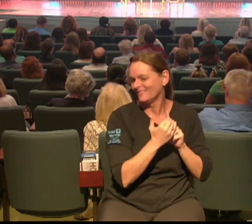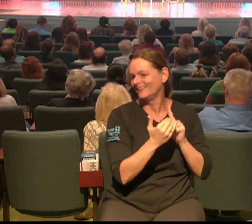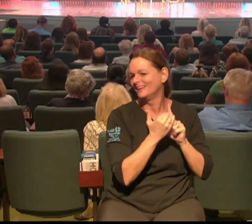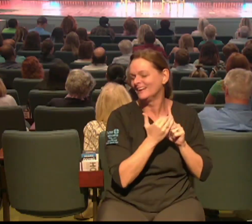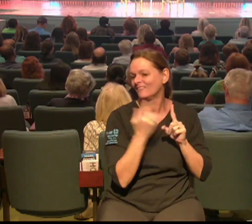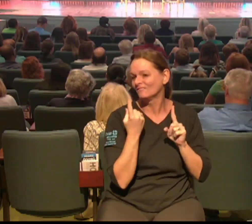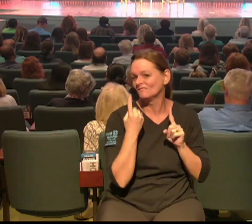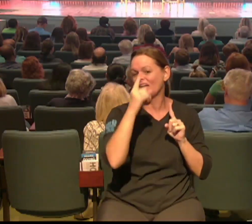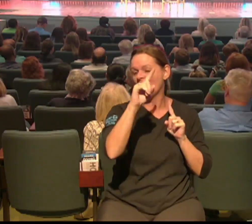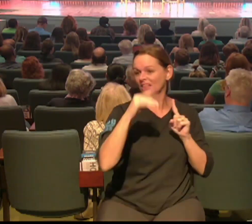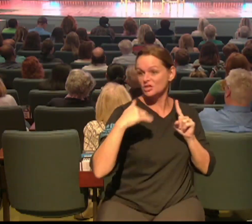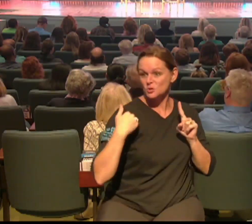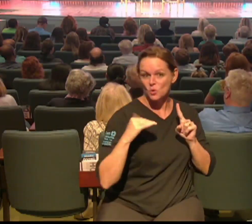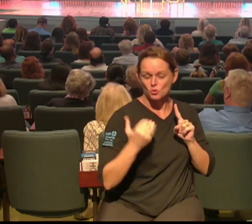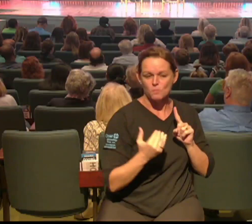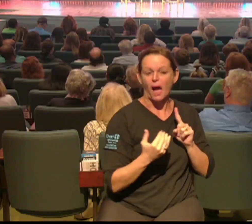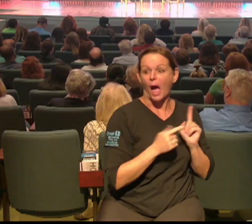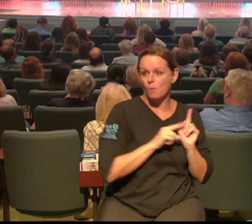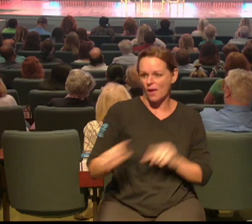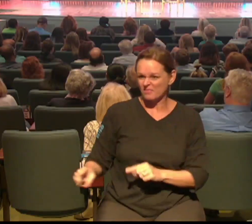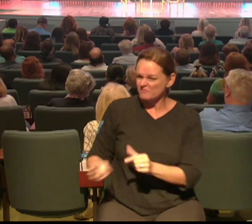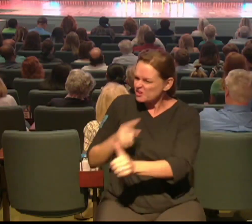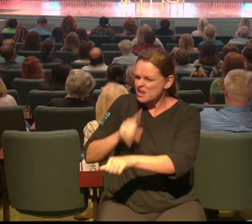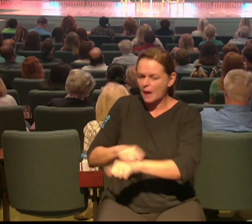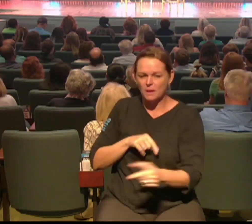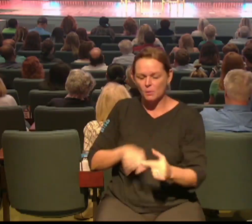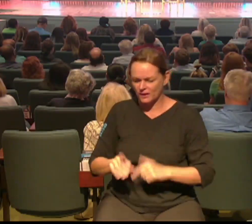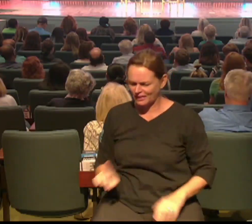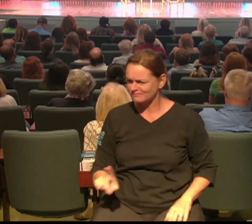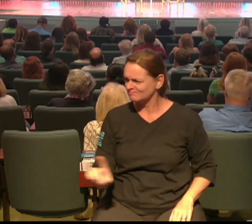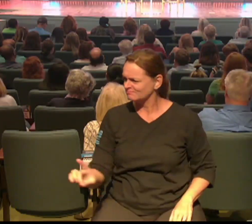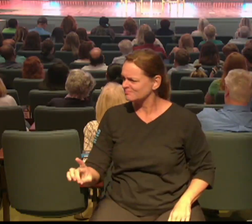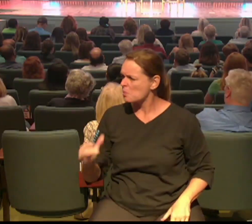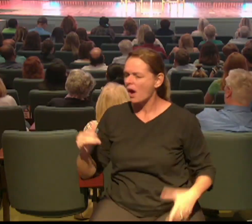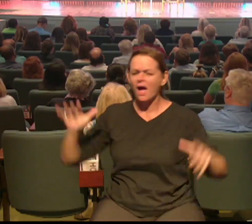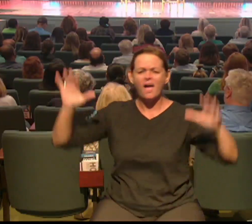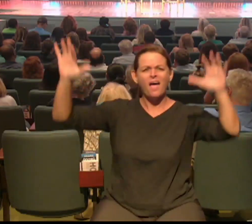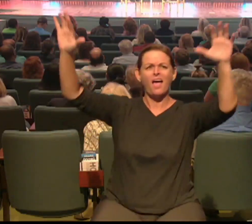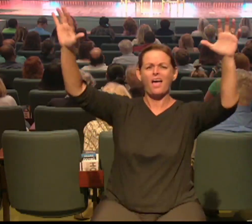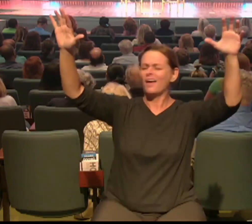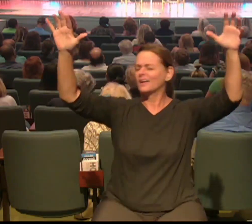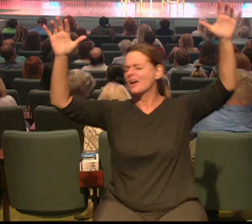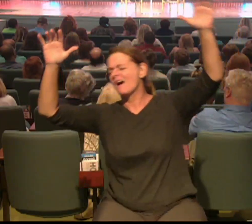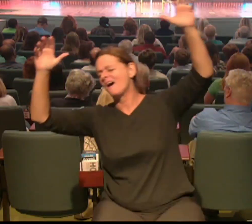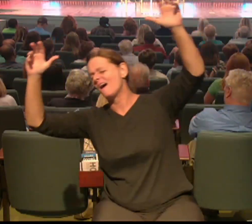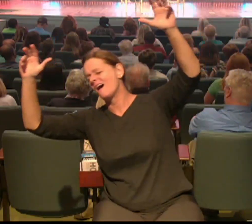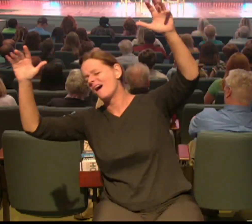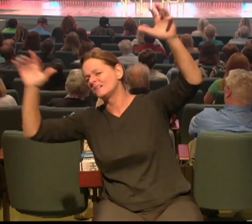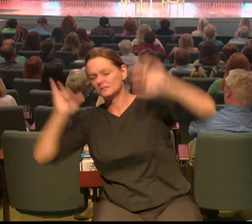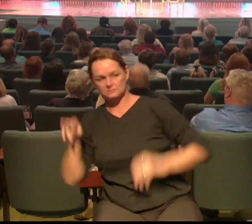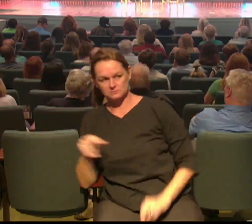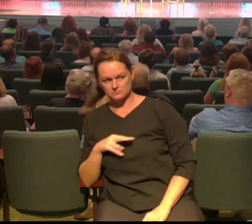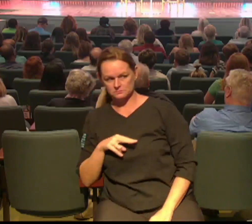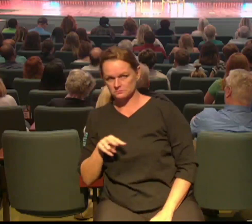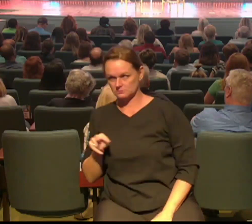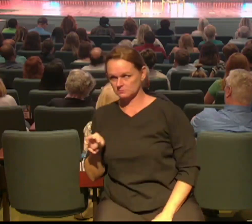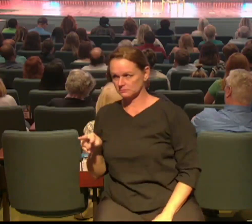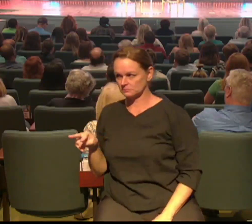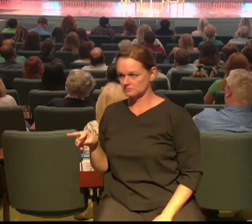youth group the first night I went and I had no idea why people had their hands in the air. It all seemed so strange to me but by the end of the night I realized